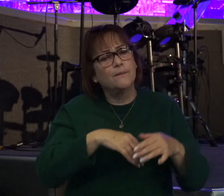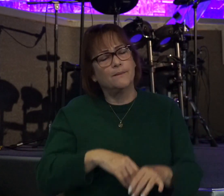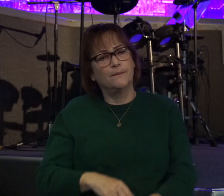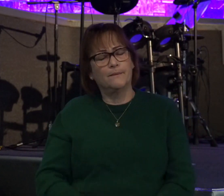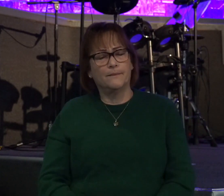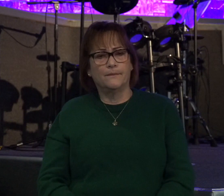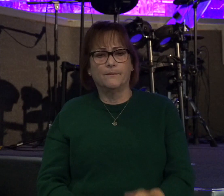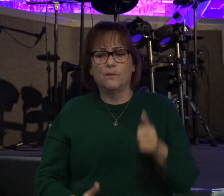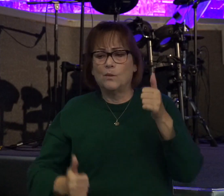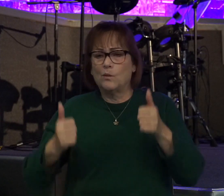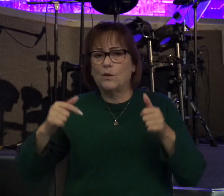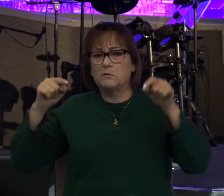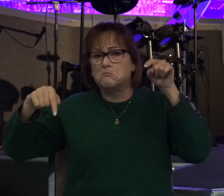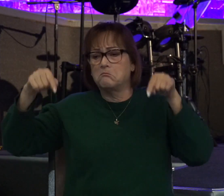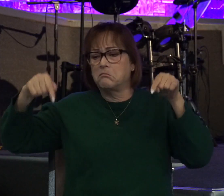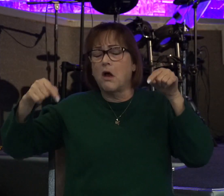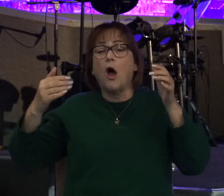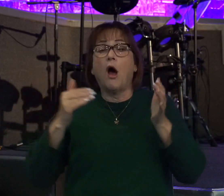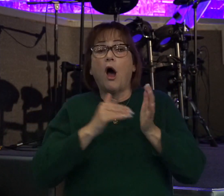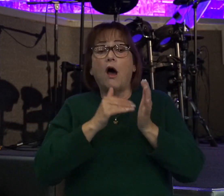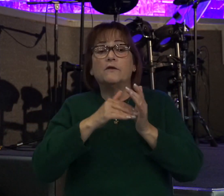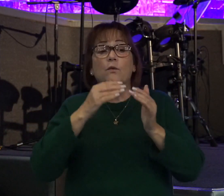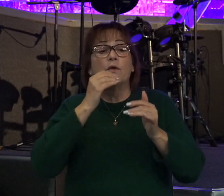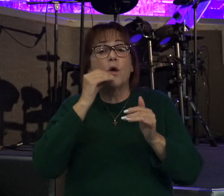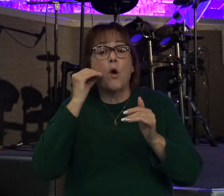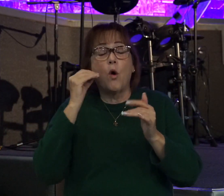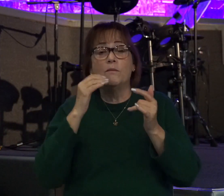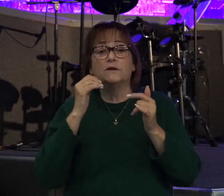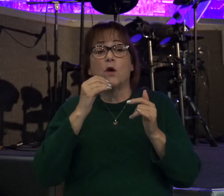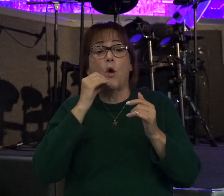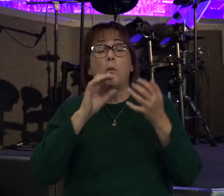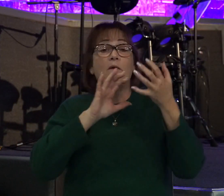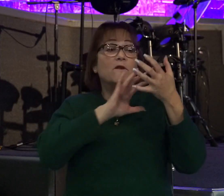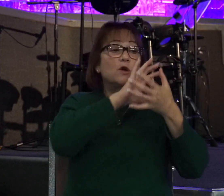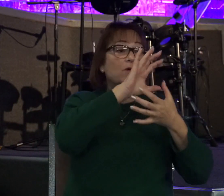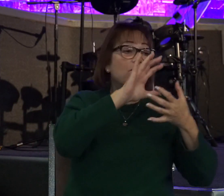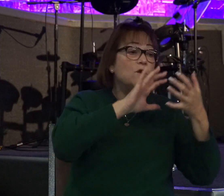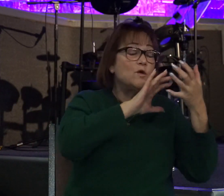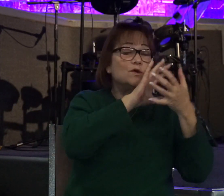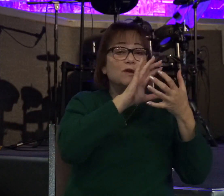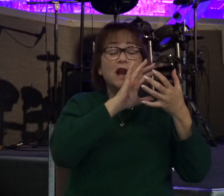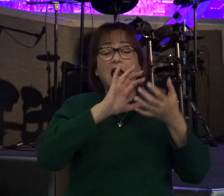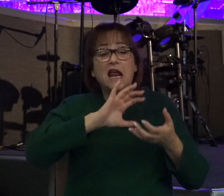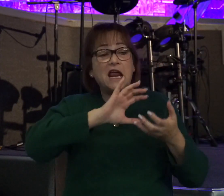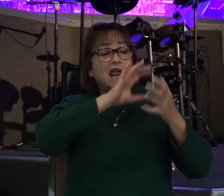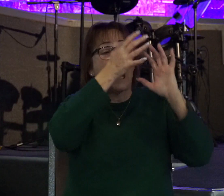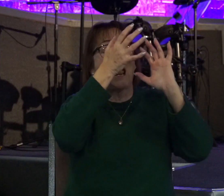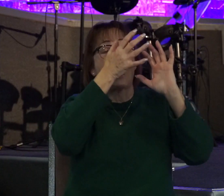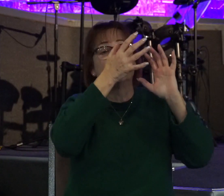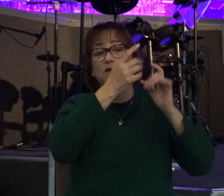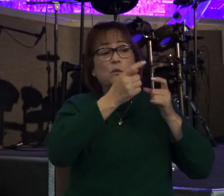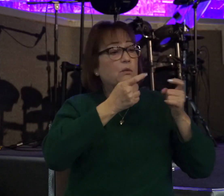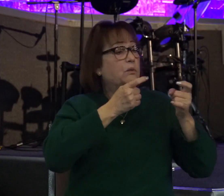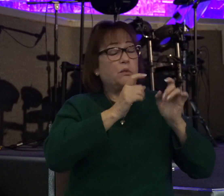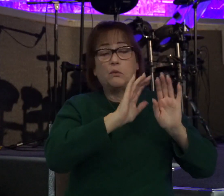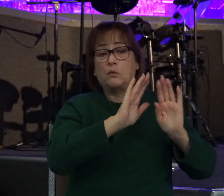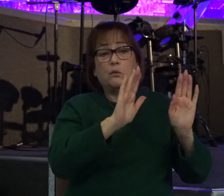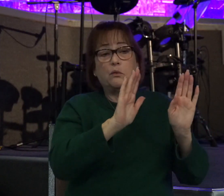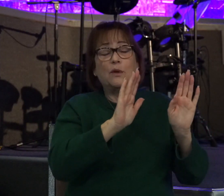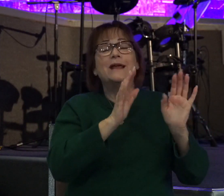Because oftentimes, when the home is a home of confusion and chaos, and it is out of control, it's because of the simple fact that